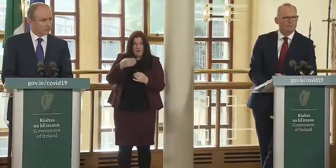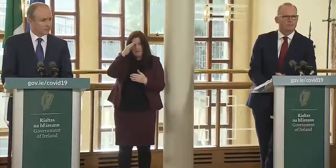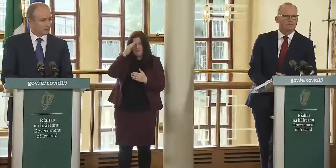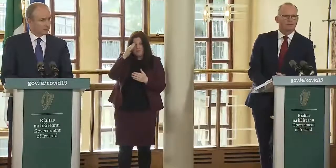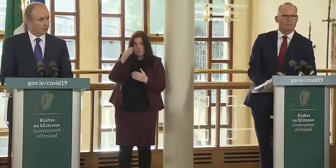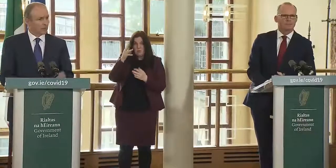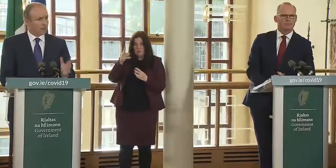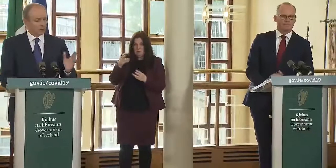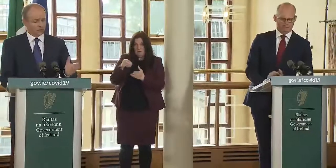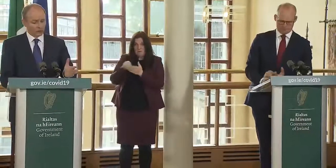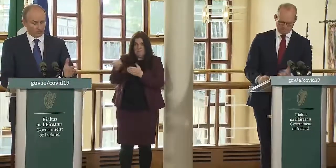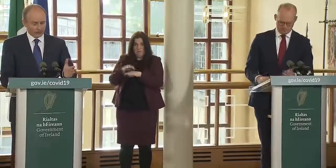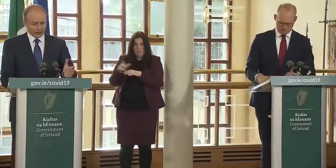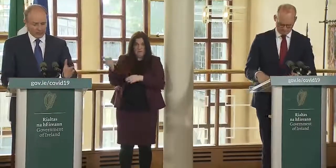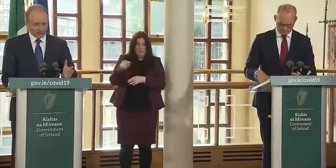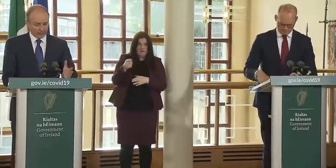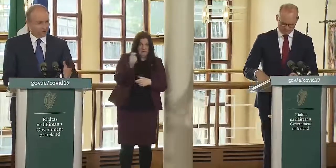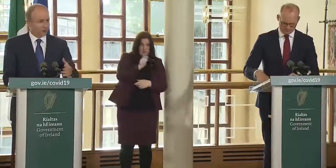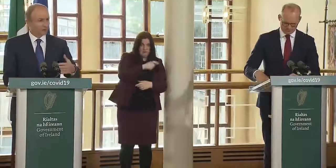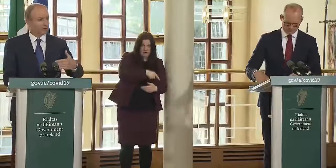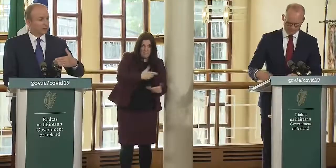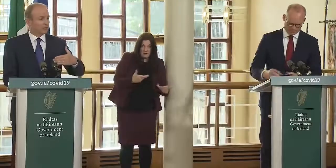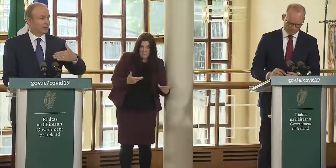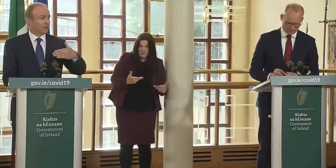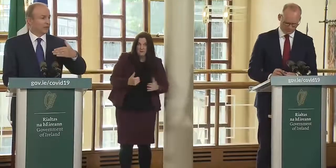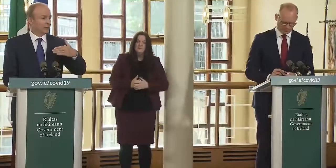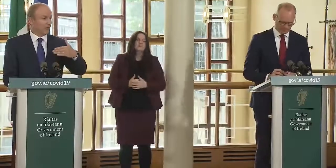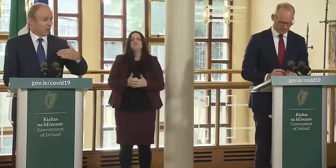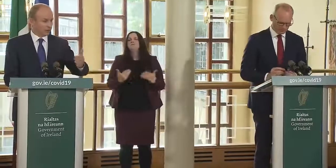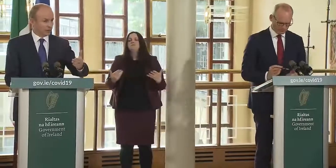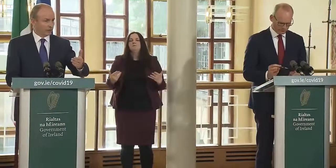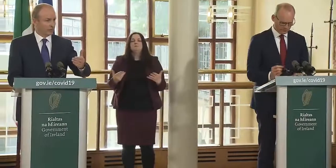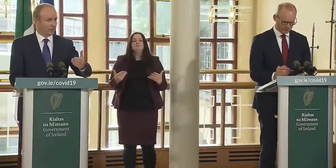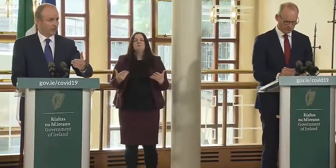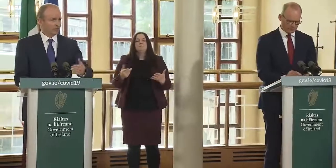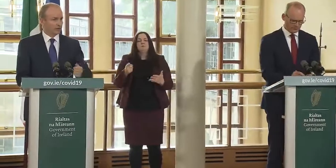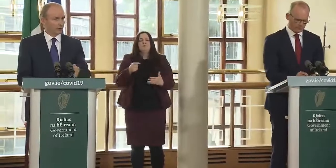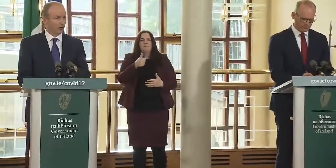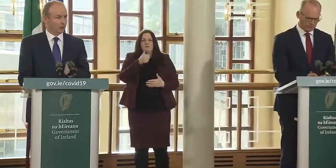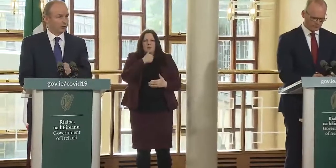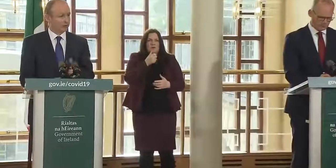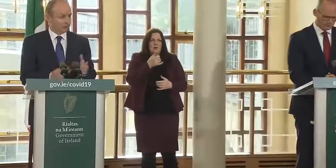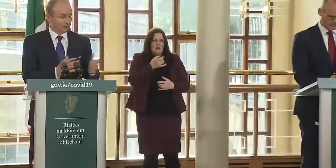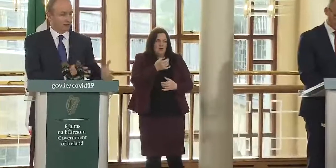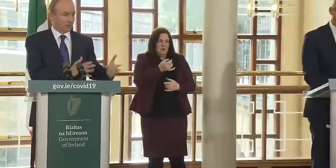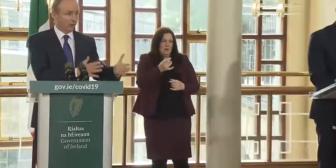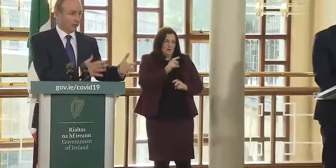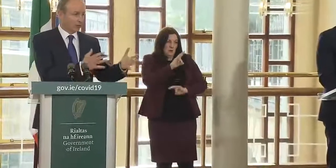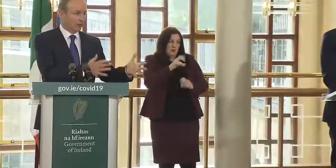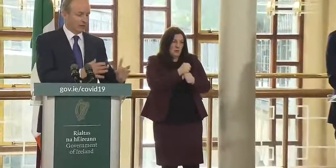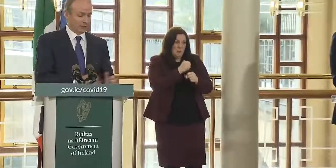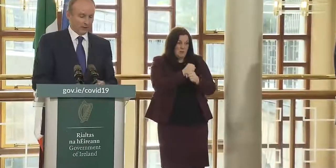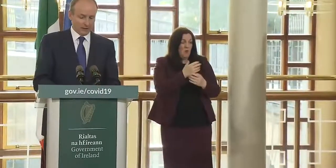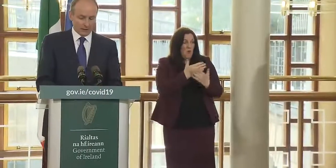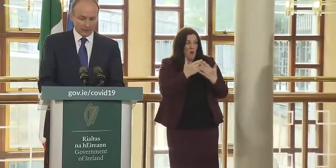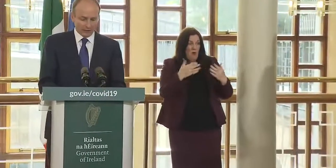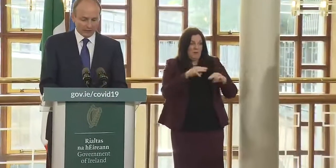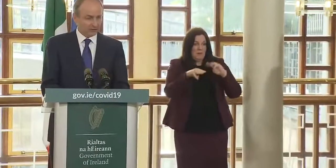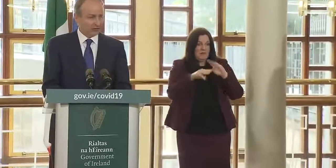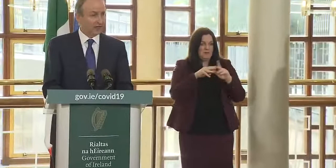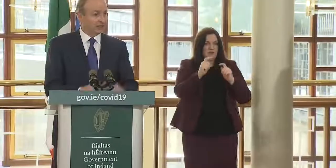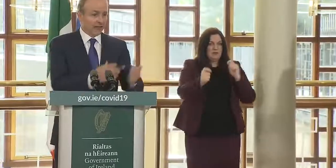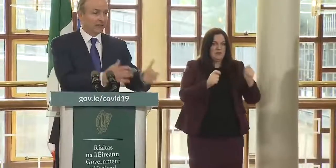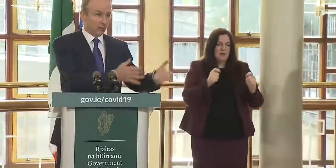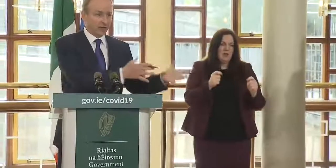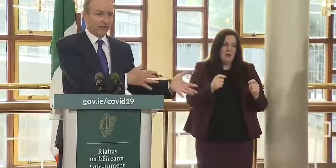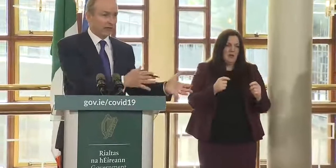just very quickly and in terms of all of the ministerial appointments i stress the importance of of